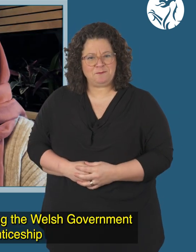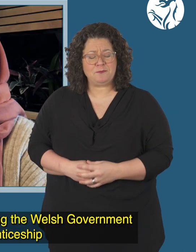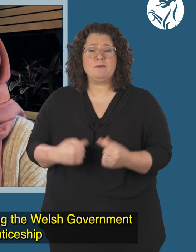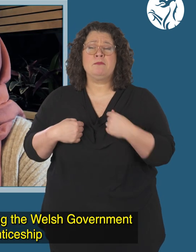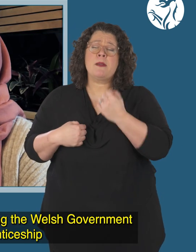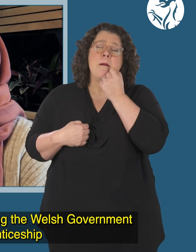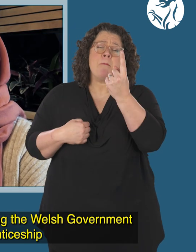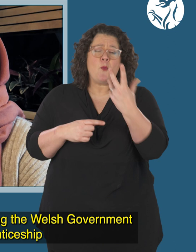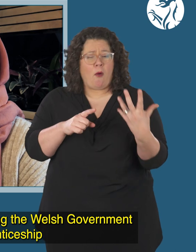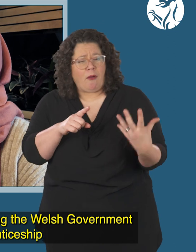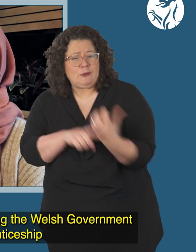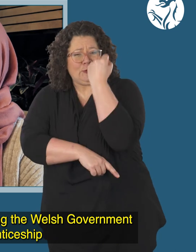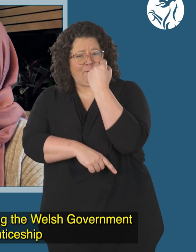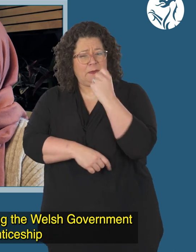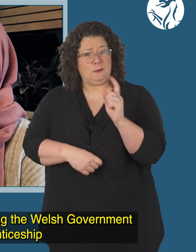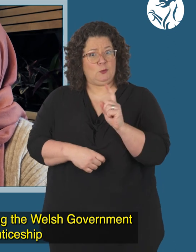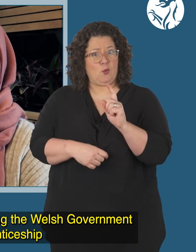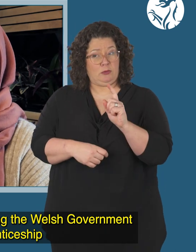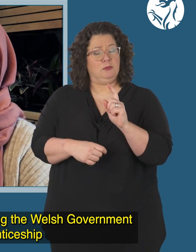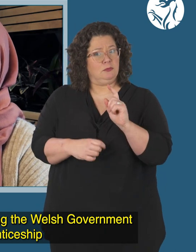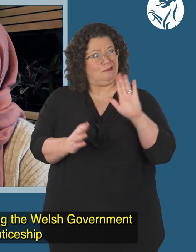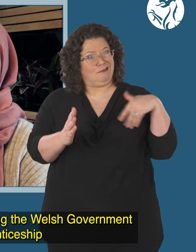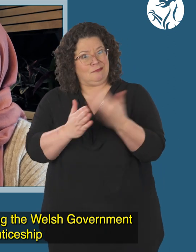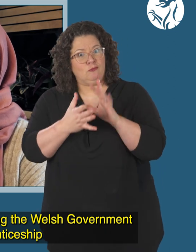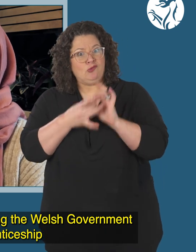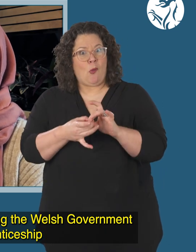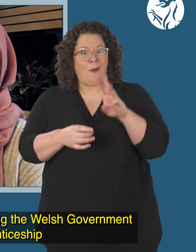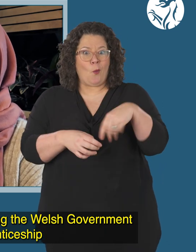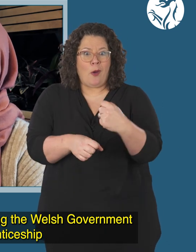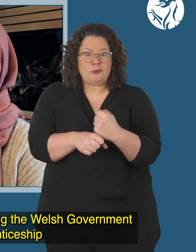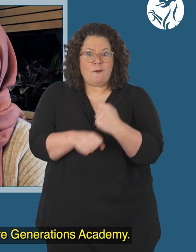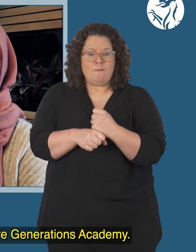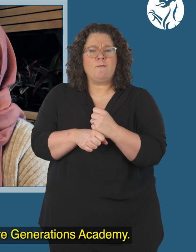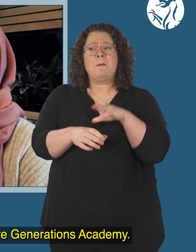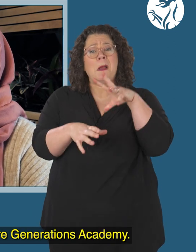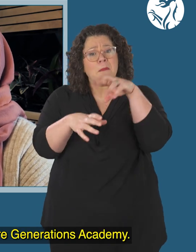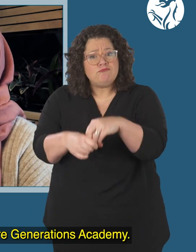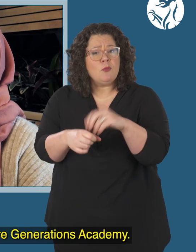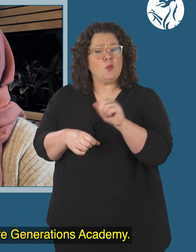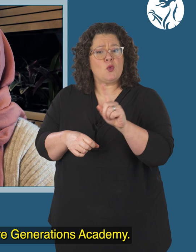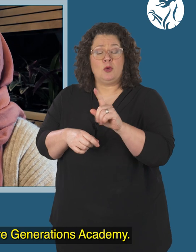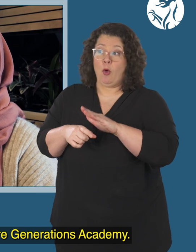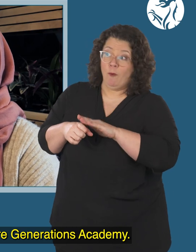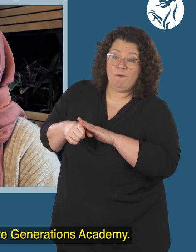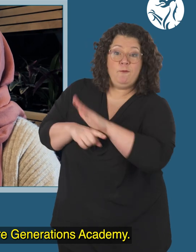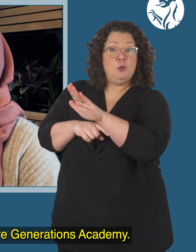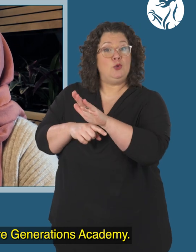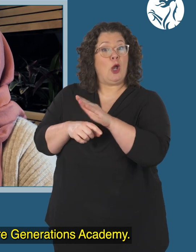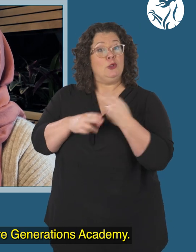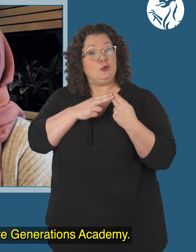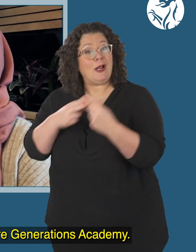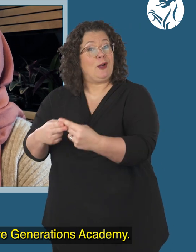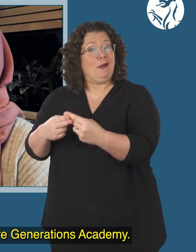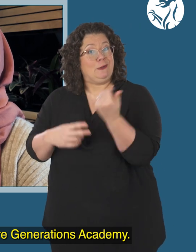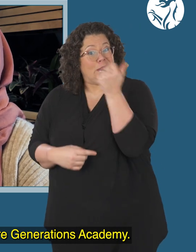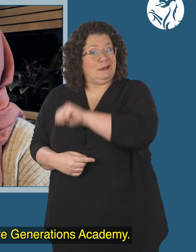my proudest achievement since um joining the welsh government as part of the apprenticeship is being accepted as part of the